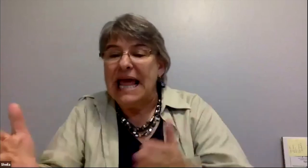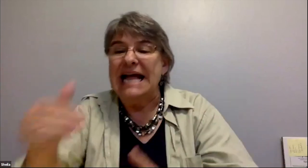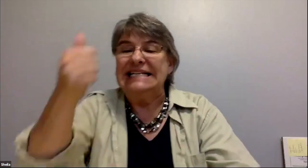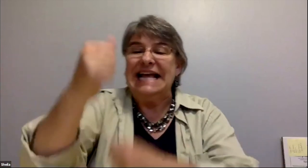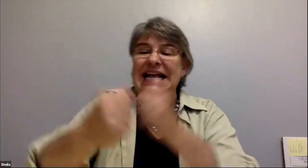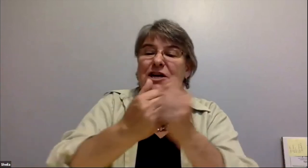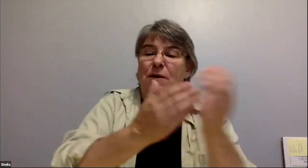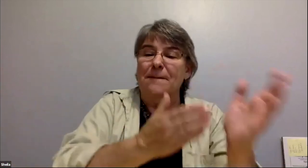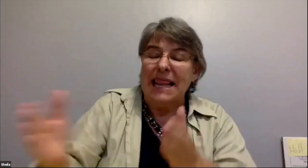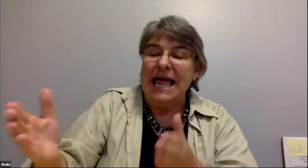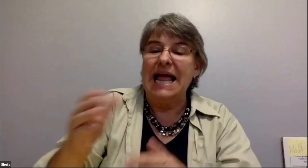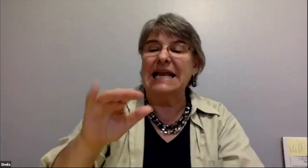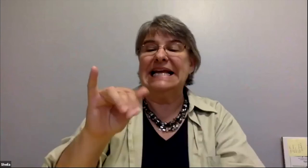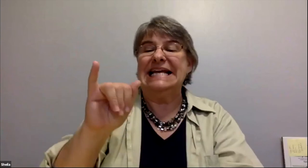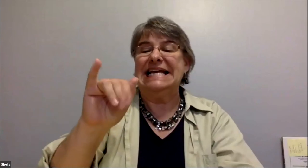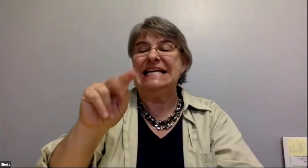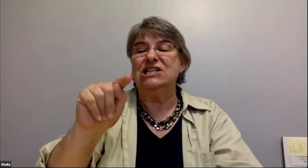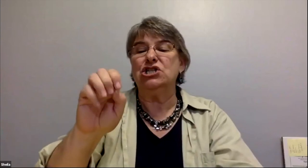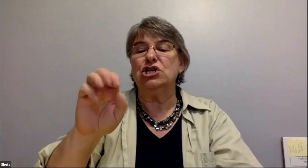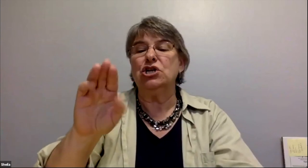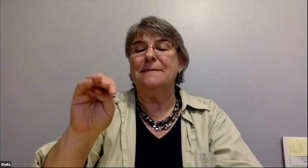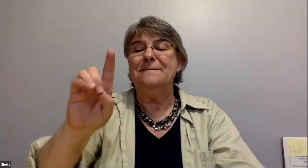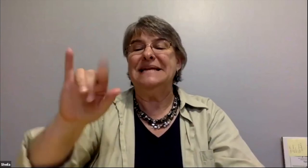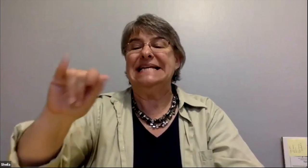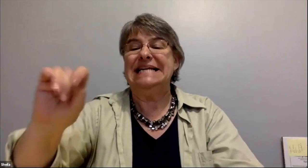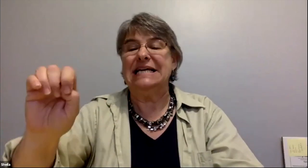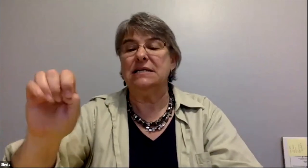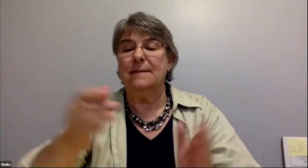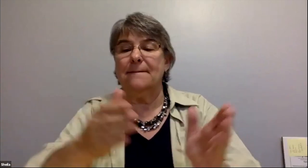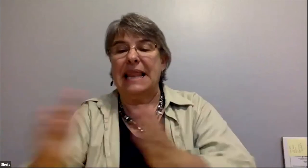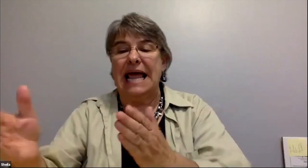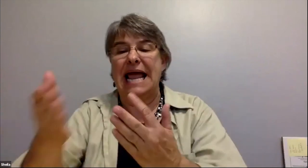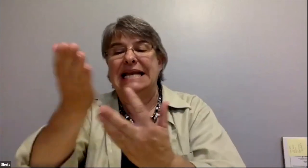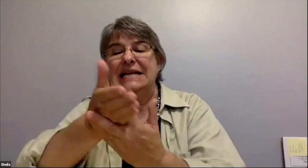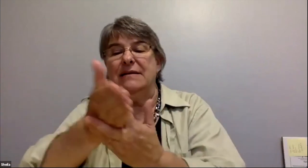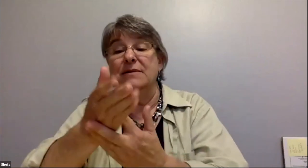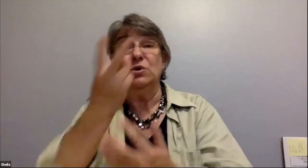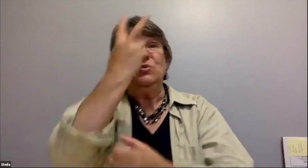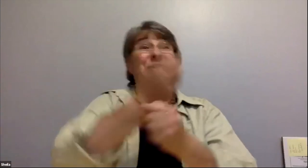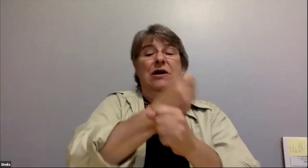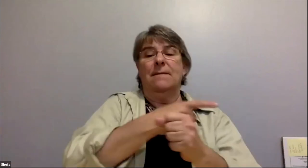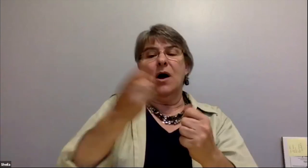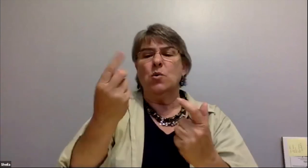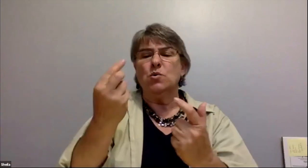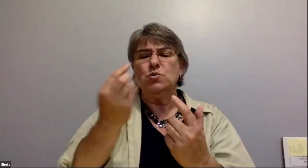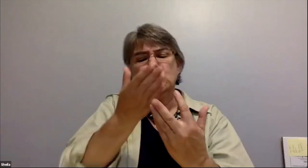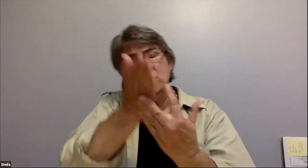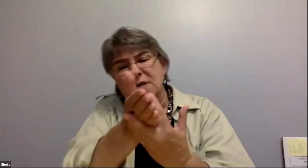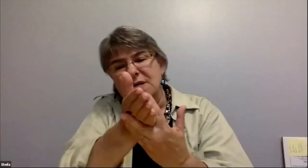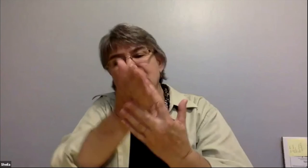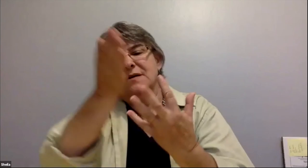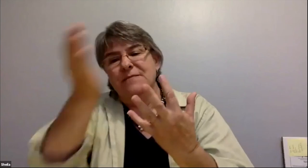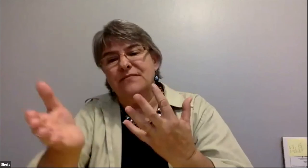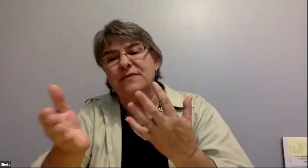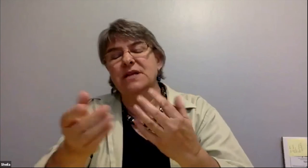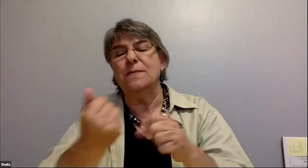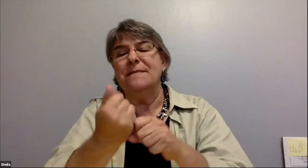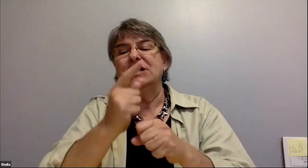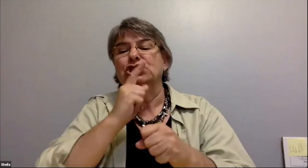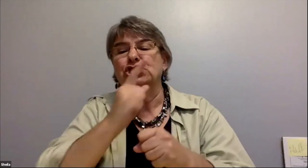going to take you into the future and that's going to grow and sustain itself and be a marker of success that